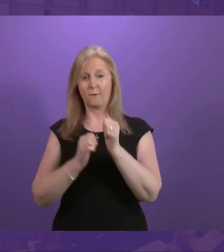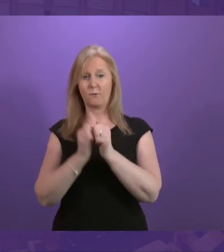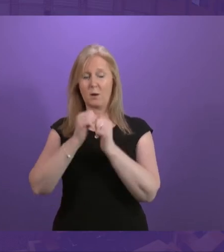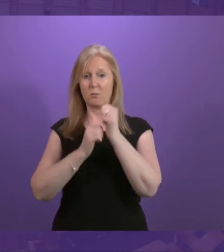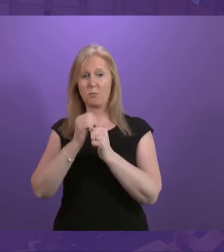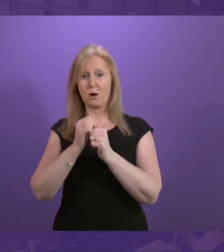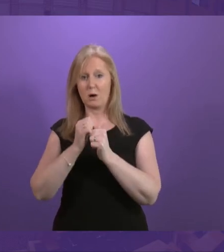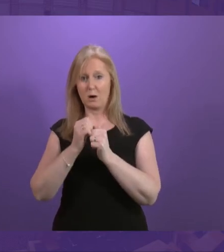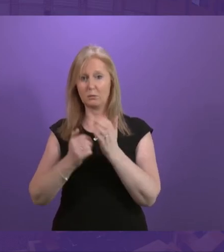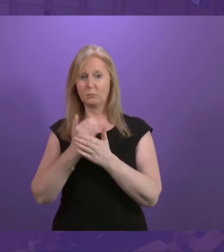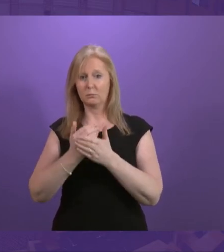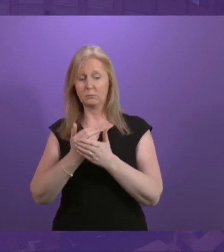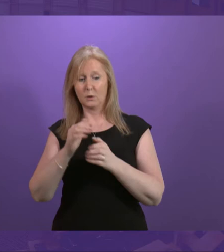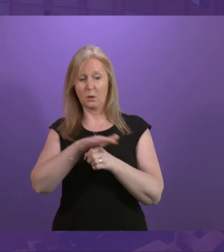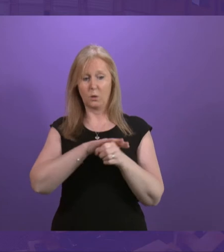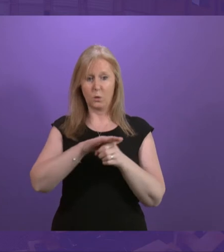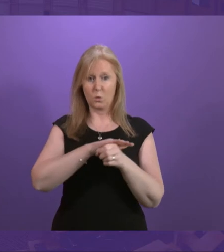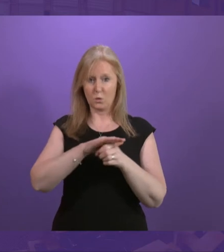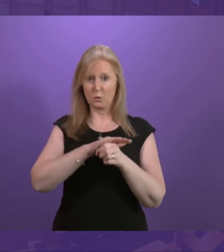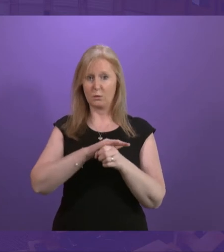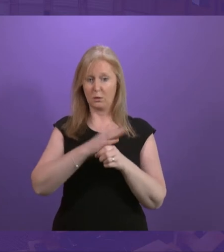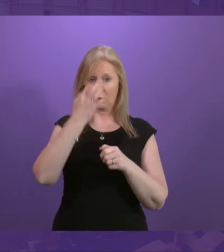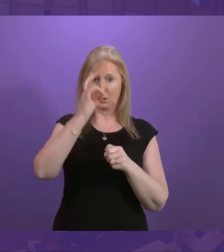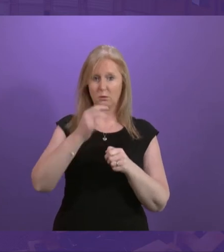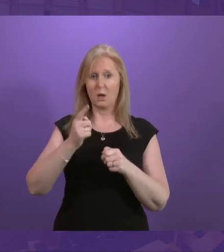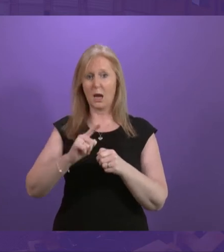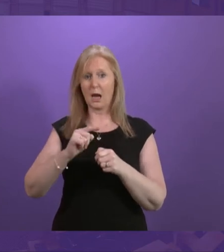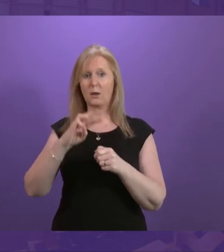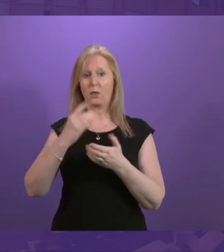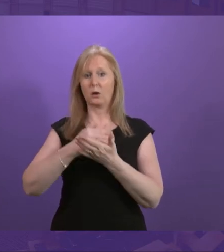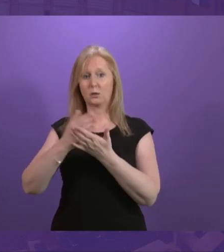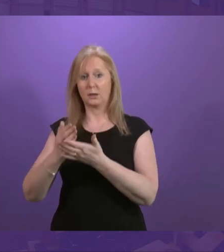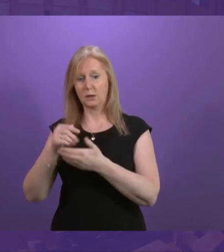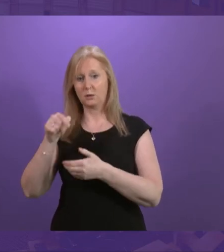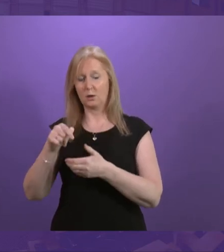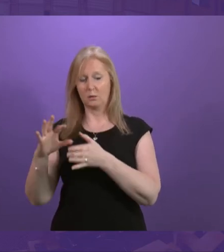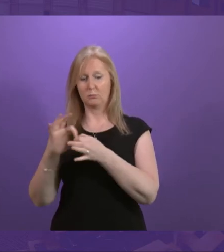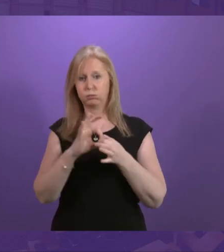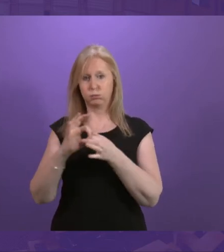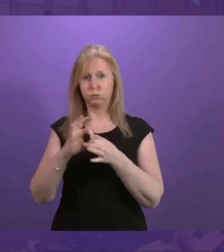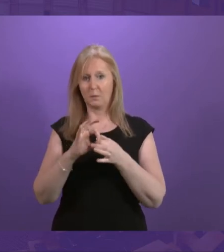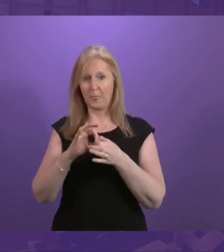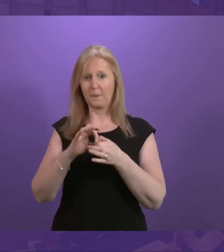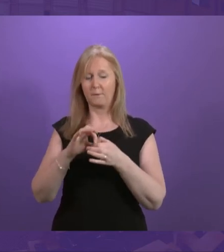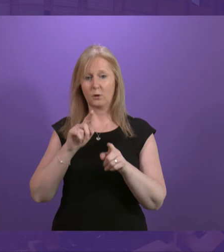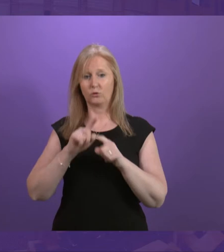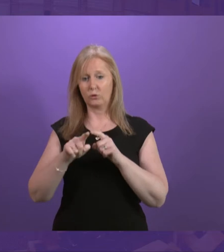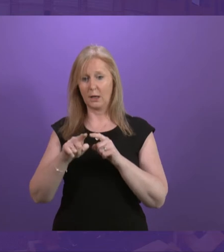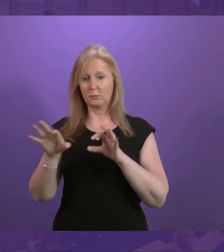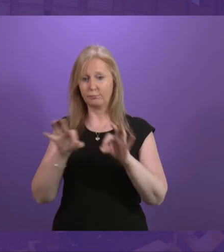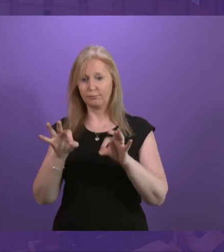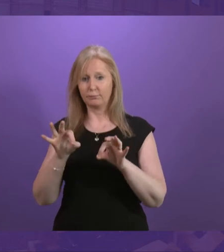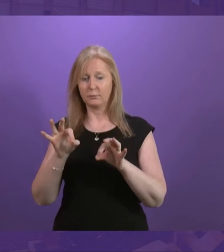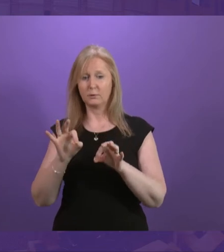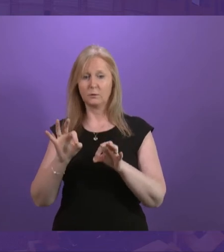local partnerships between statutory and third sector bodies should consider options for introducing basic